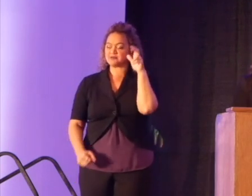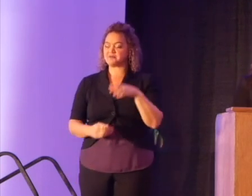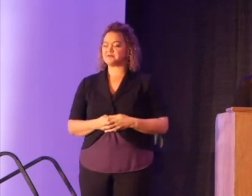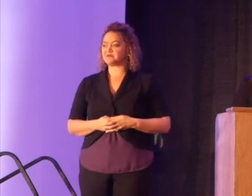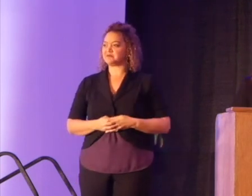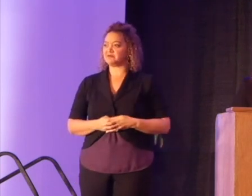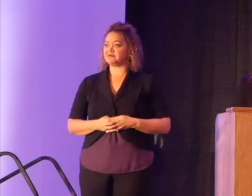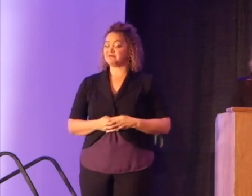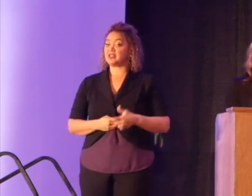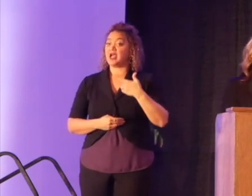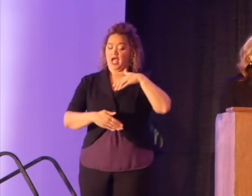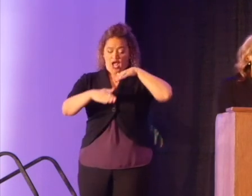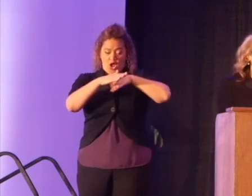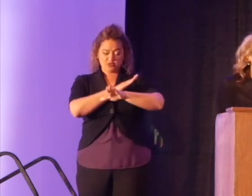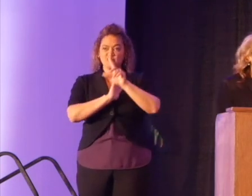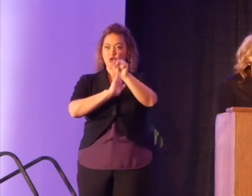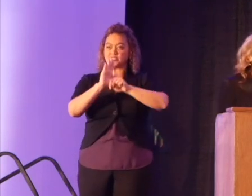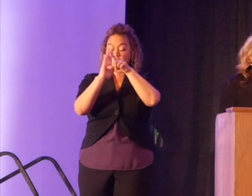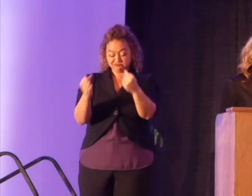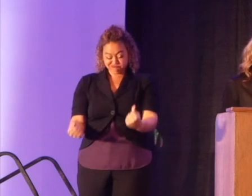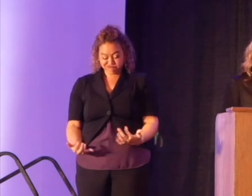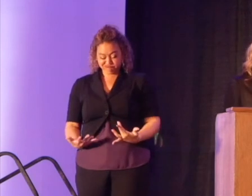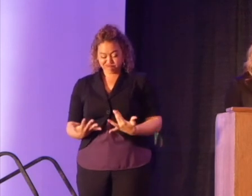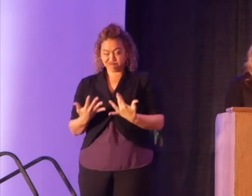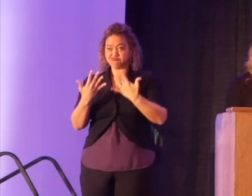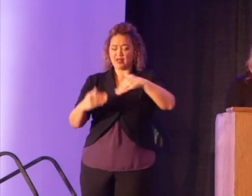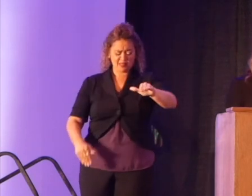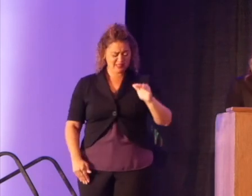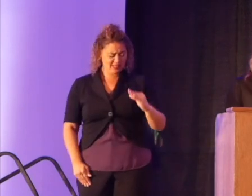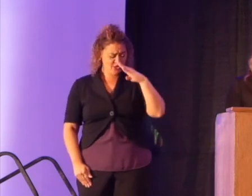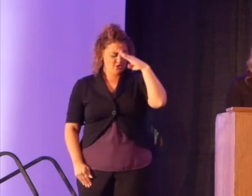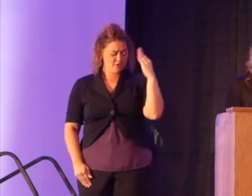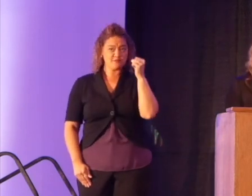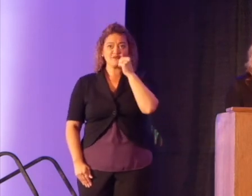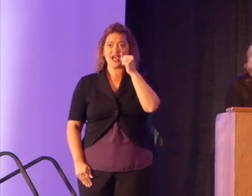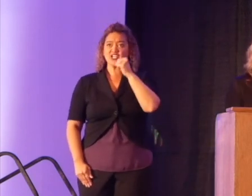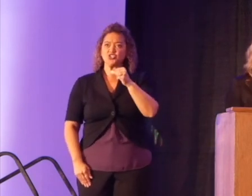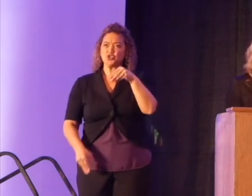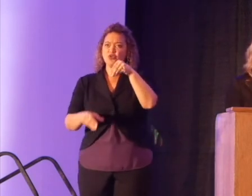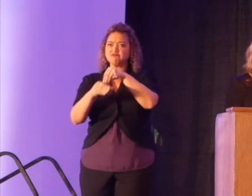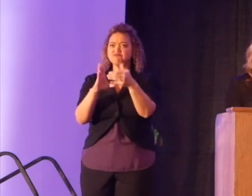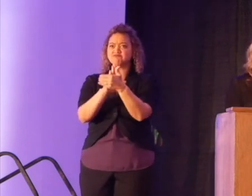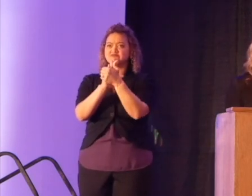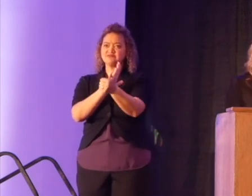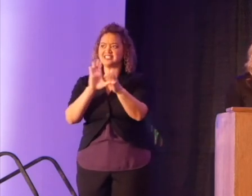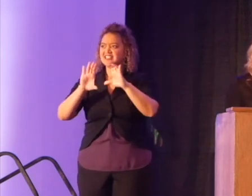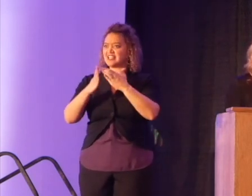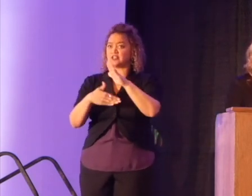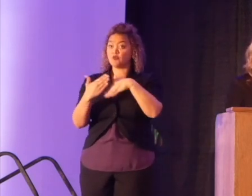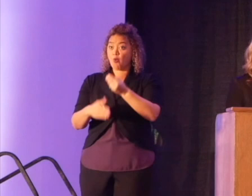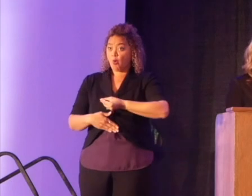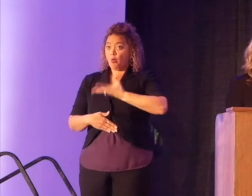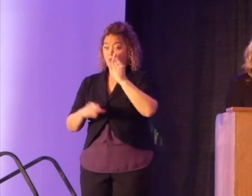I was born to a time of fire, a time of a little black girl sitting in a talented and gifted class of all-white children and white